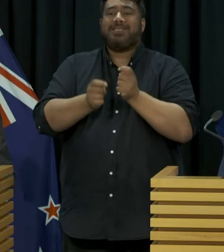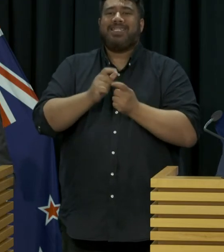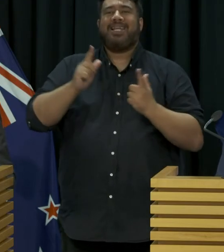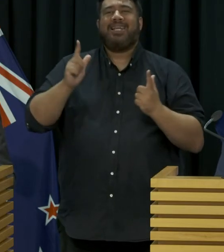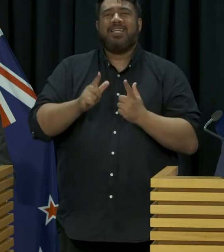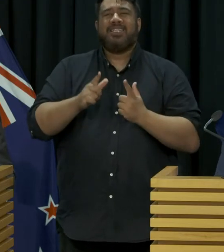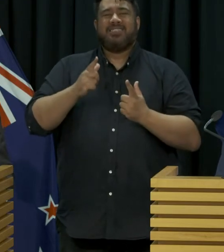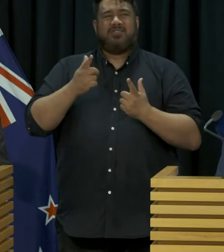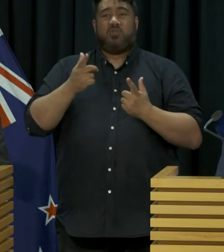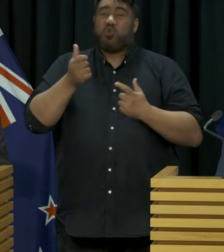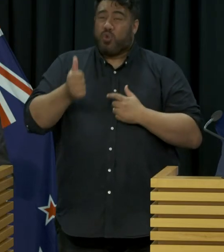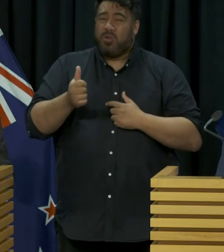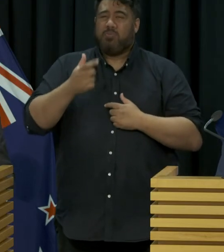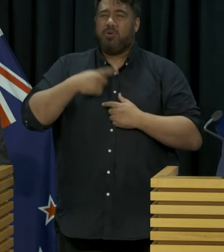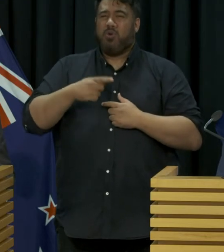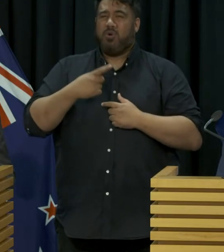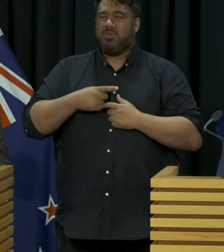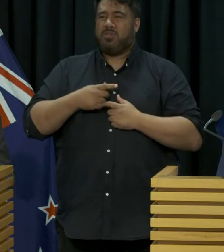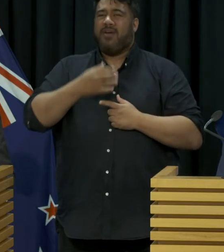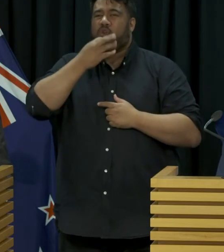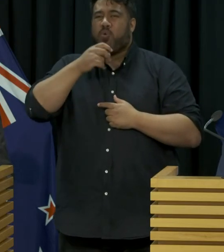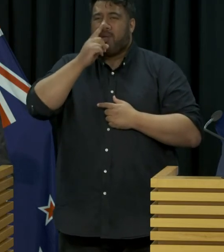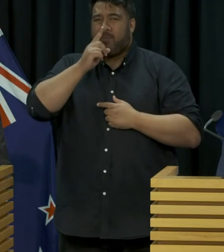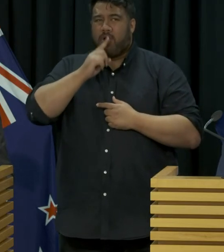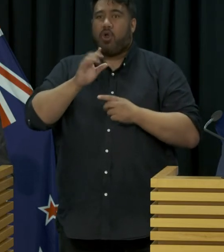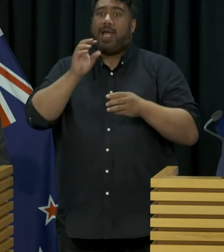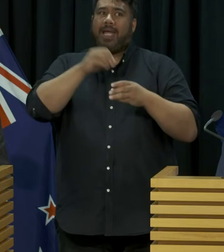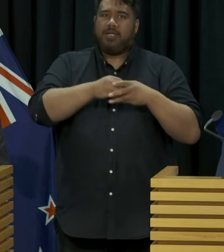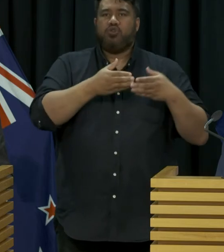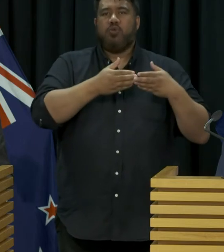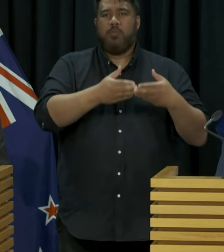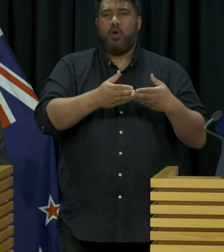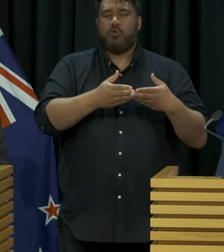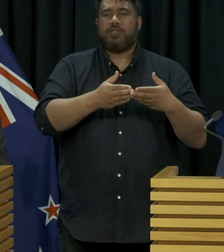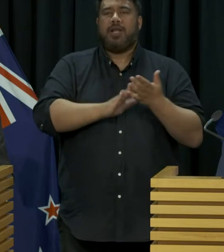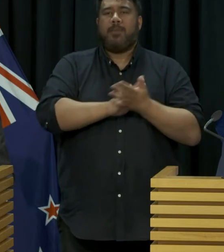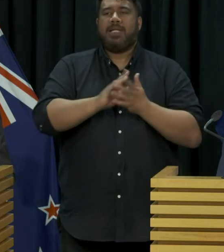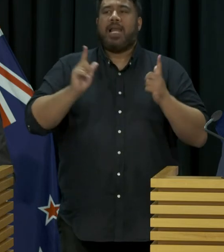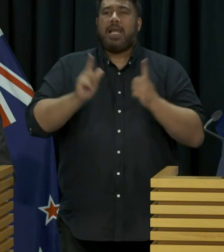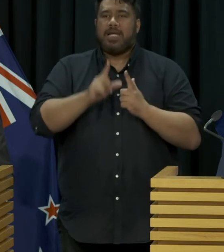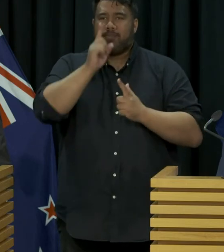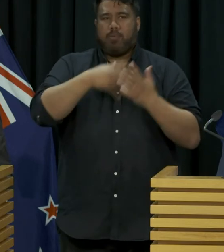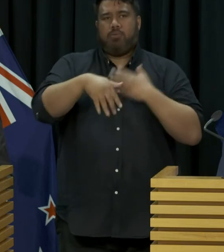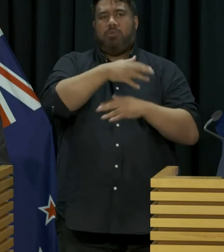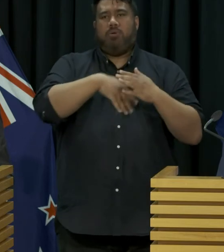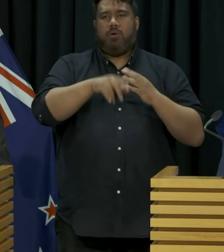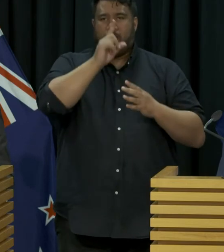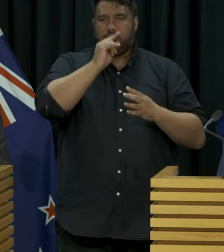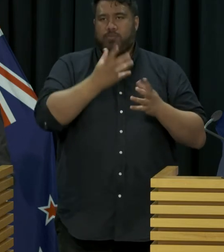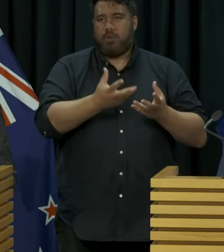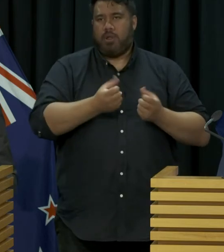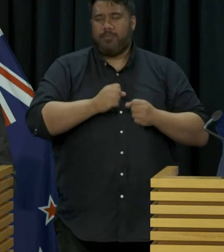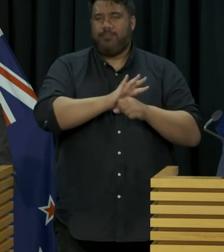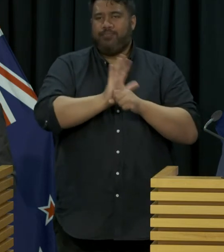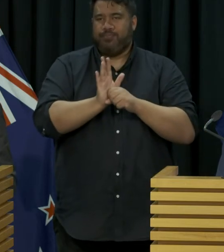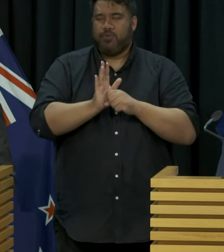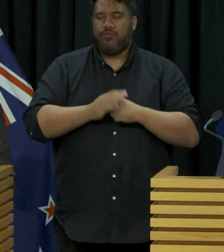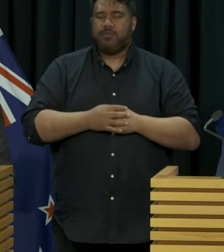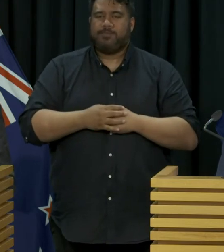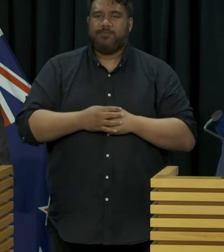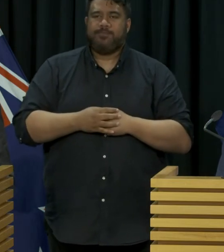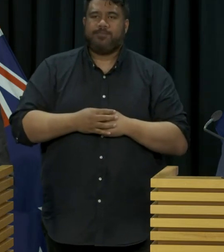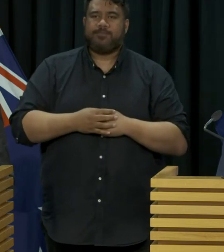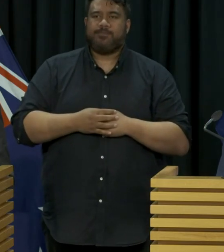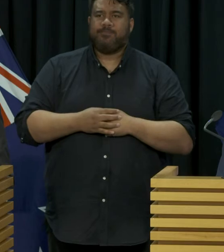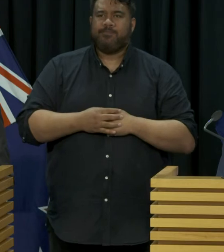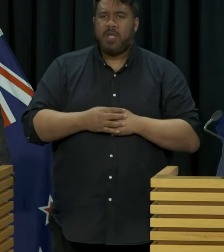down but that's for a good reason because they're not exposing as many people to a likely risk. The number of thousands of people interact with our ports